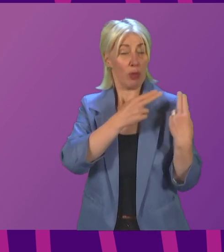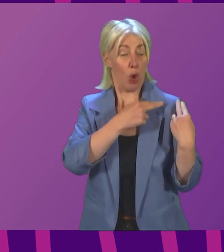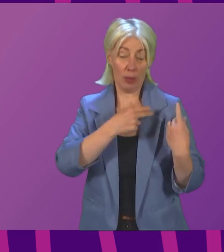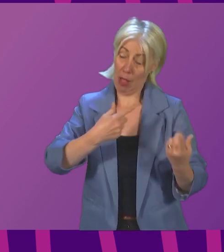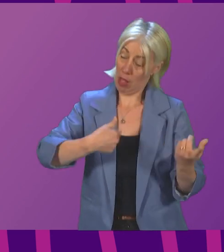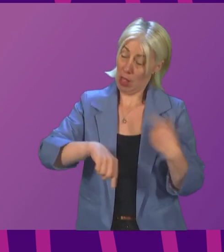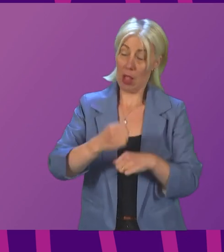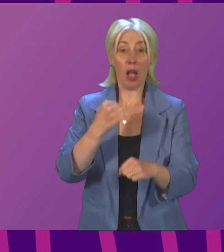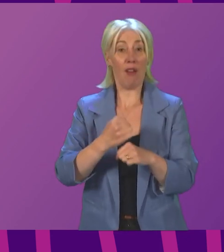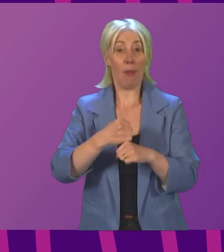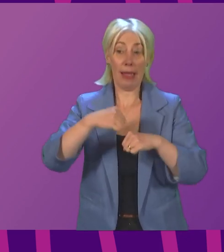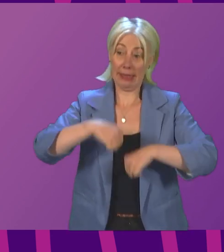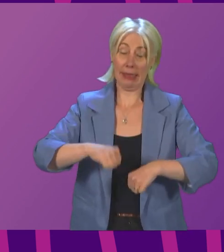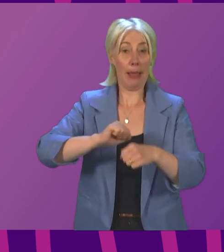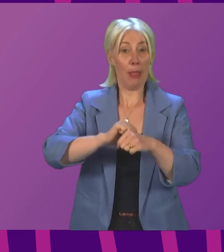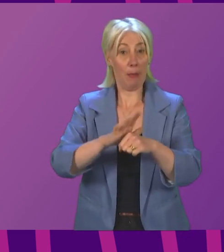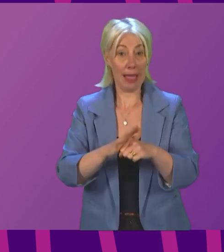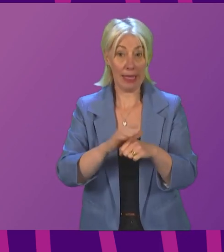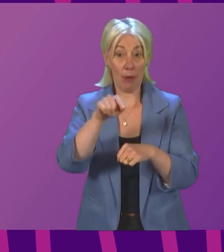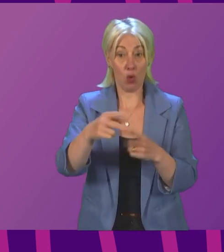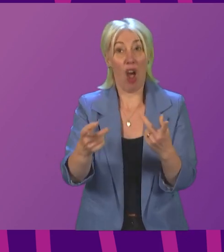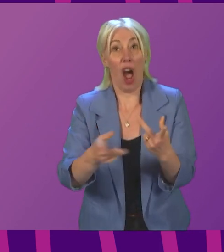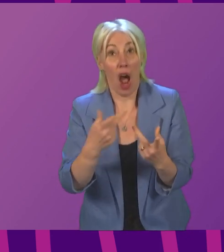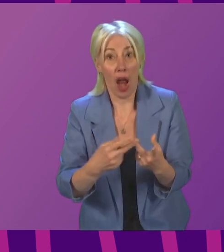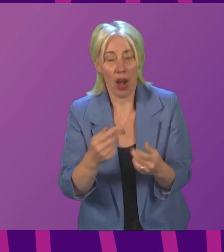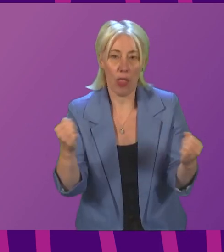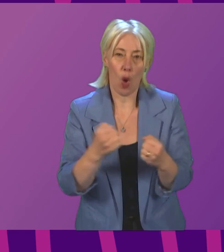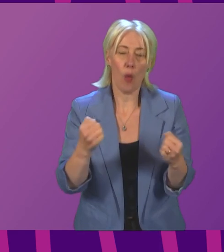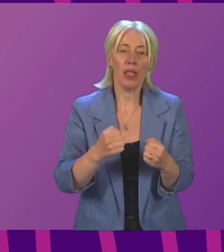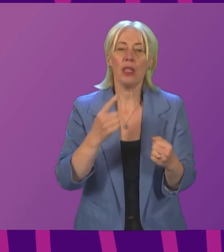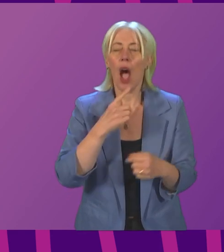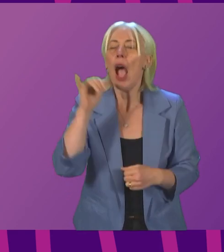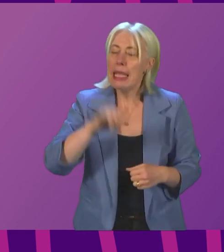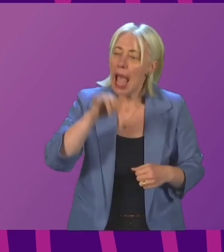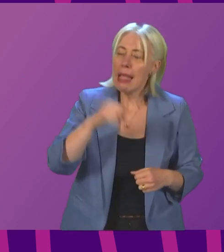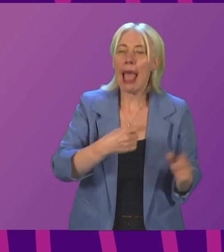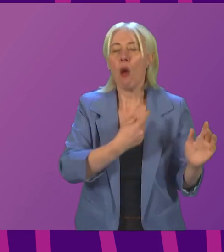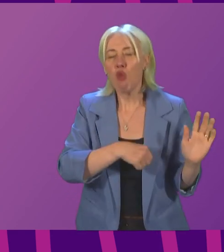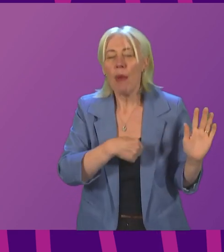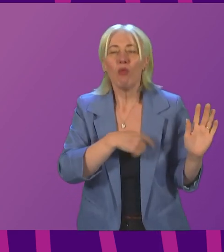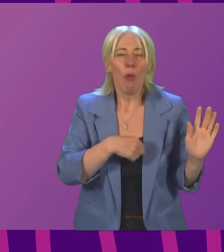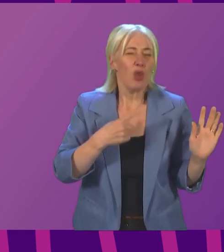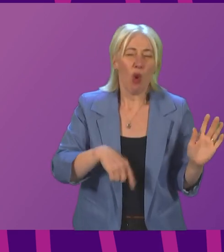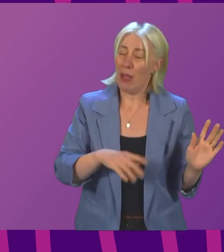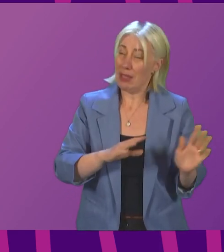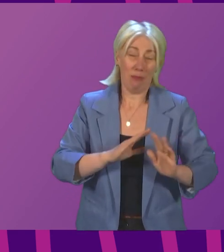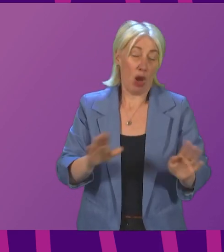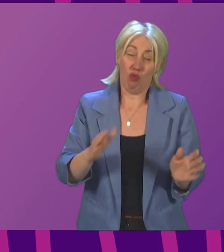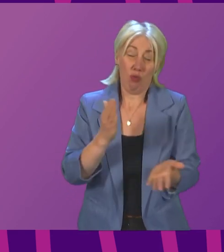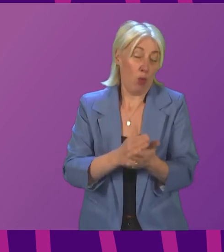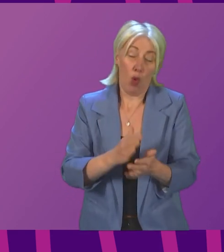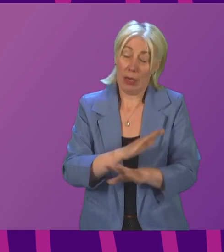of a pandemic as we go into another winter and give empty promises on what might or might not be possible.